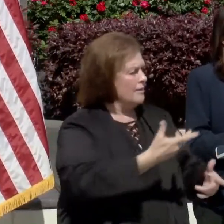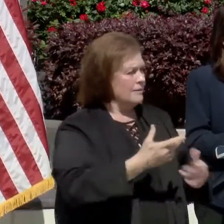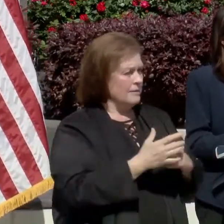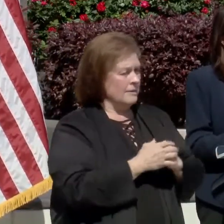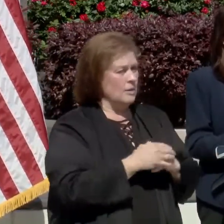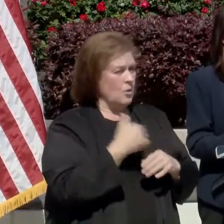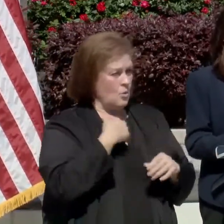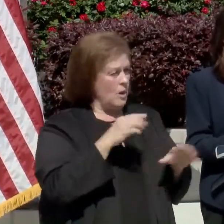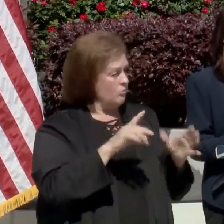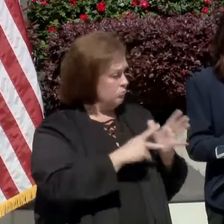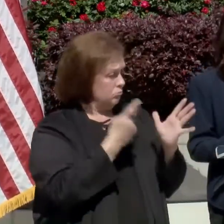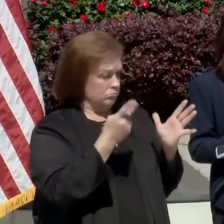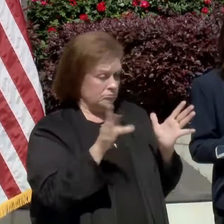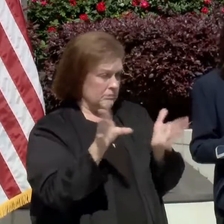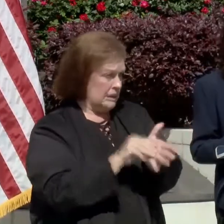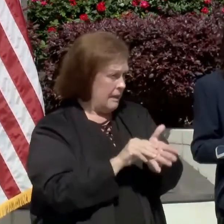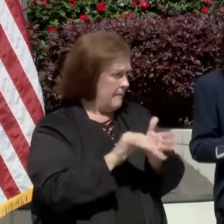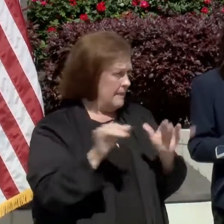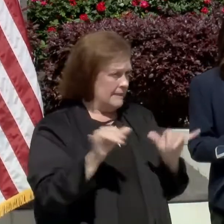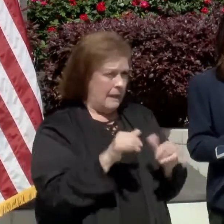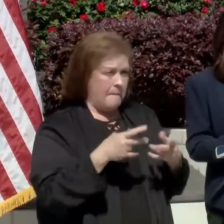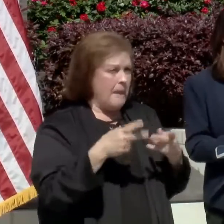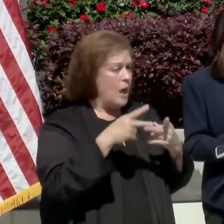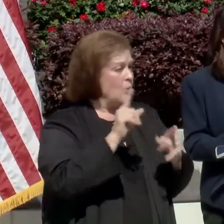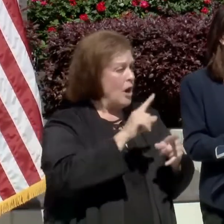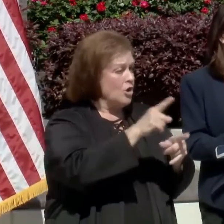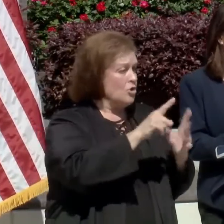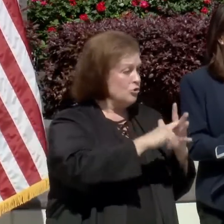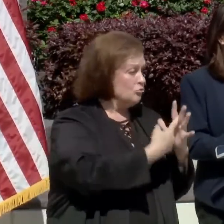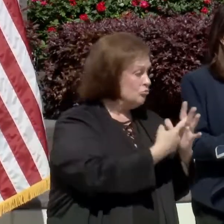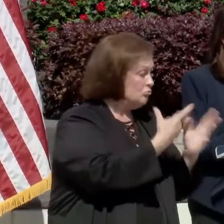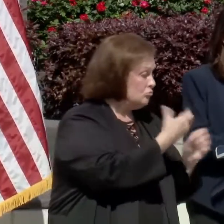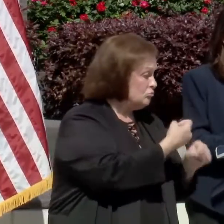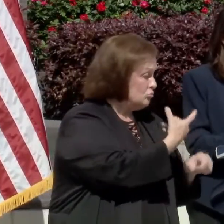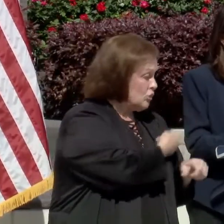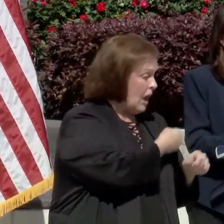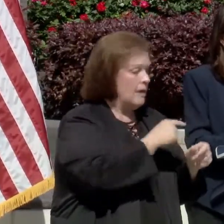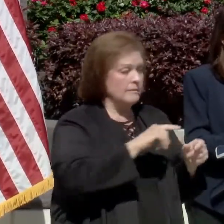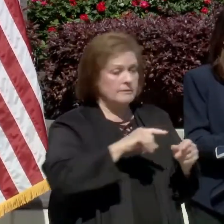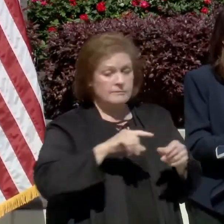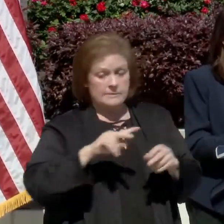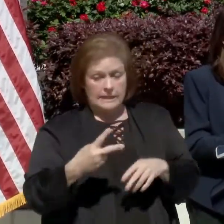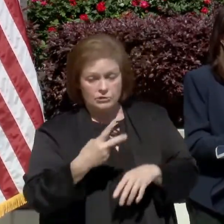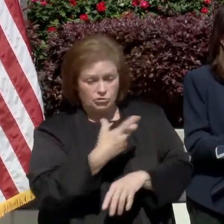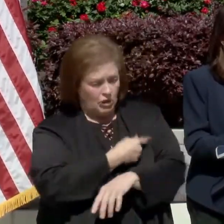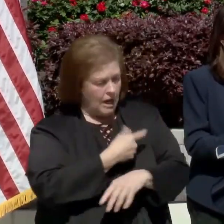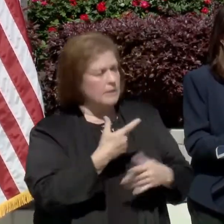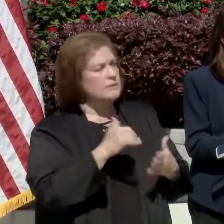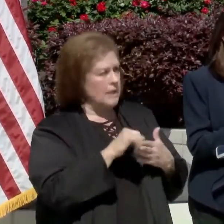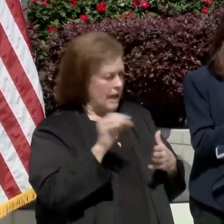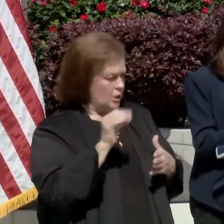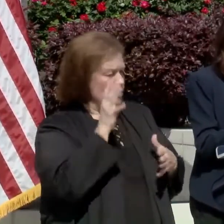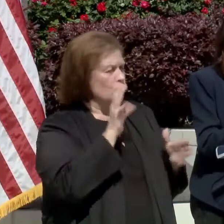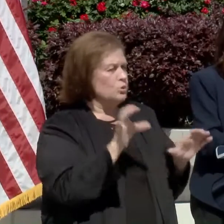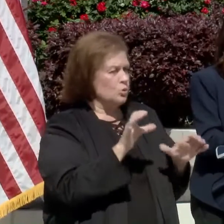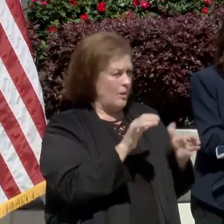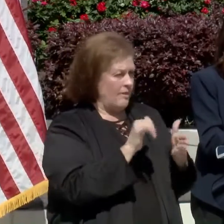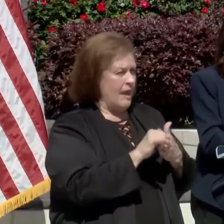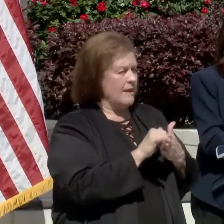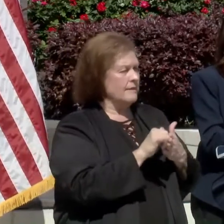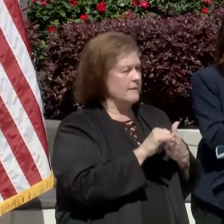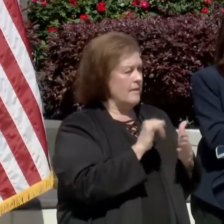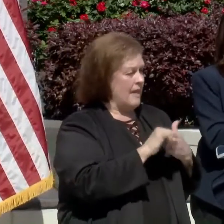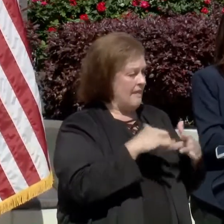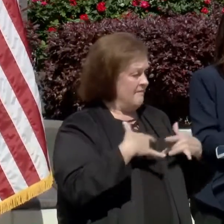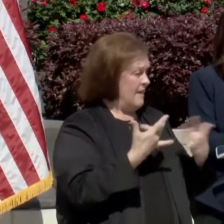always duplicate and mirror the same event at the same place if it's three weeks or four weeks later. So we, Oshner is going to do that. And that's, that